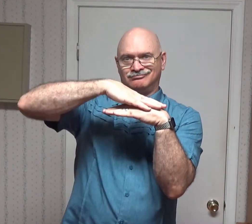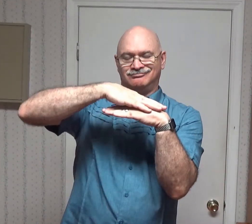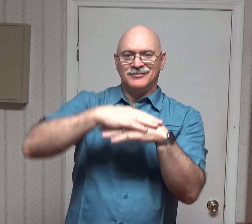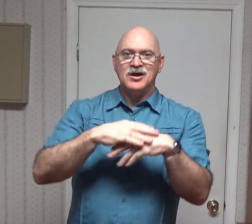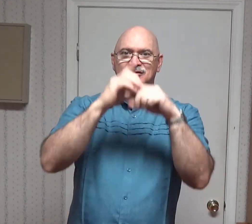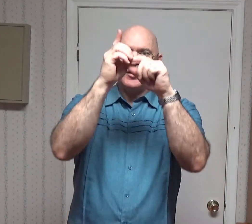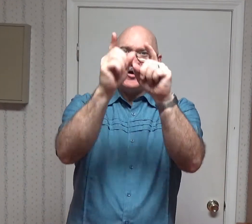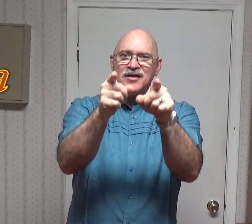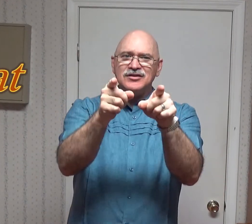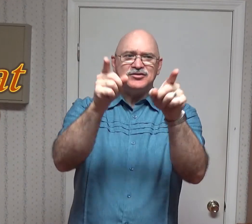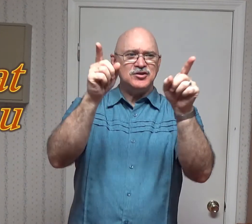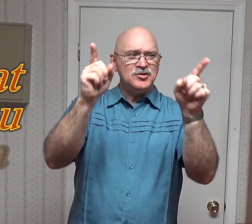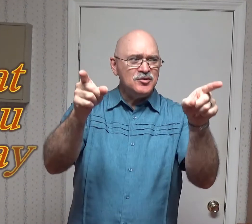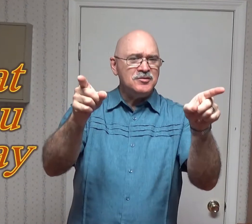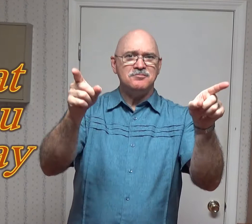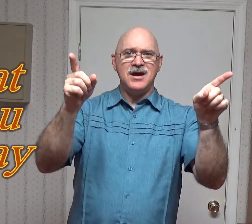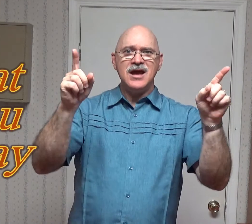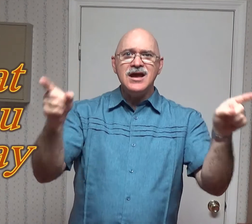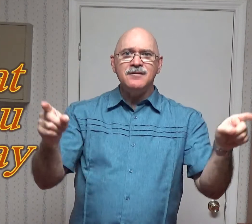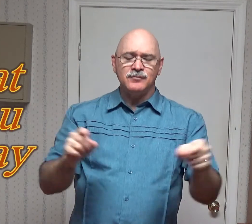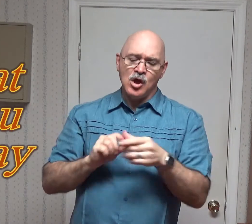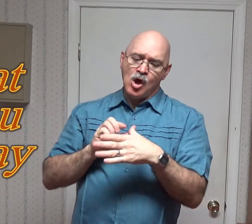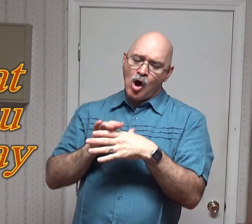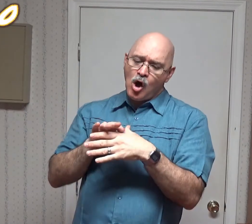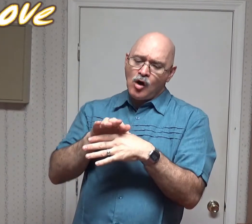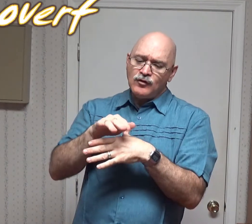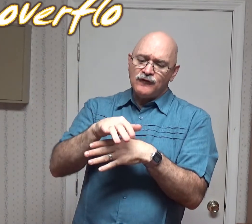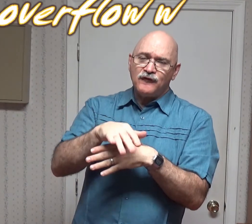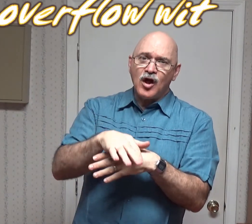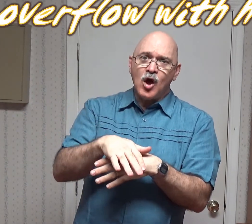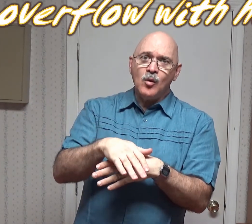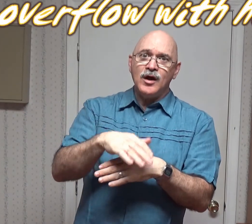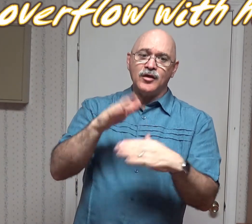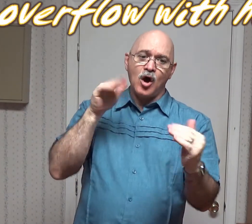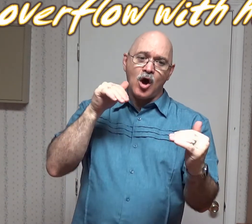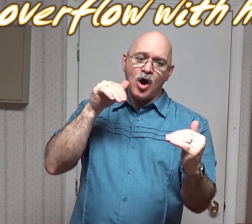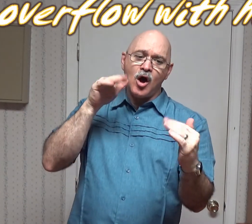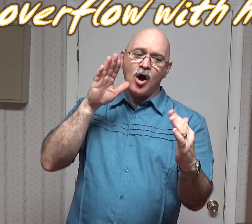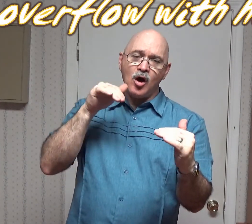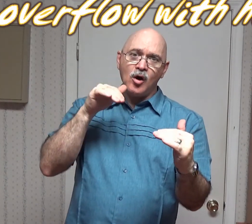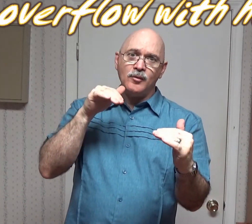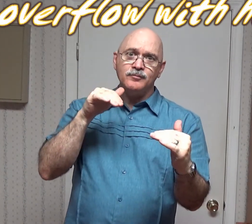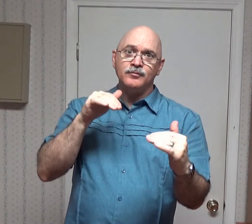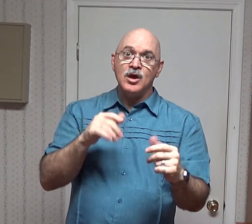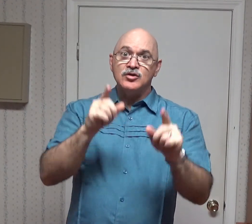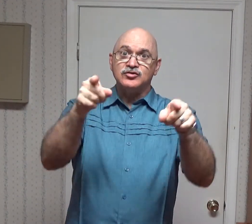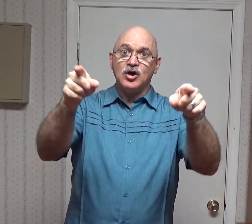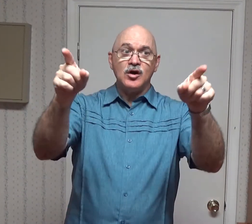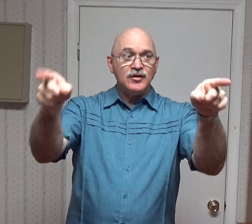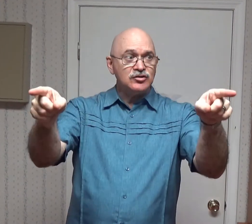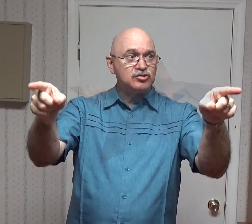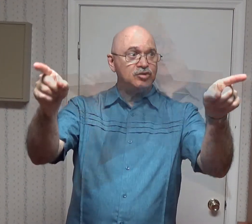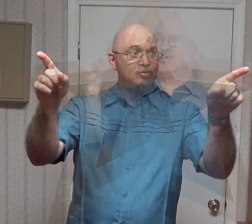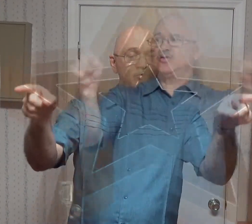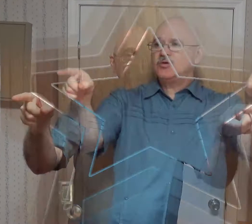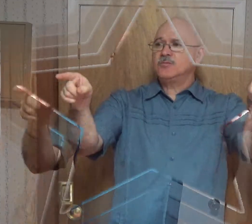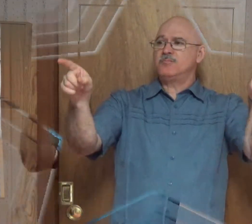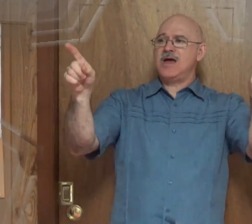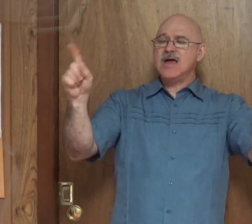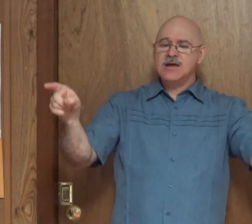So that you may overflow with hope So that you may